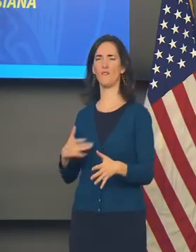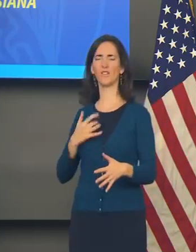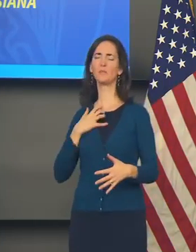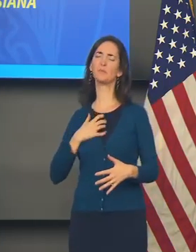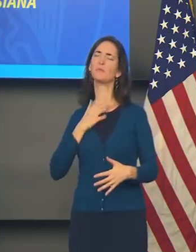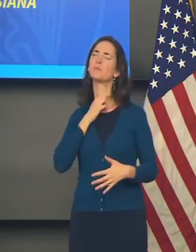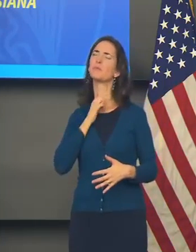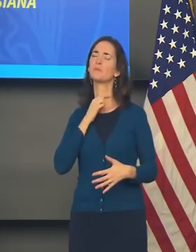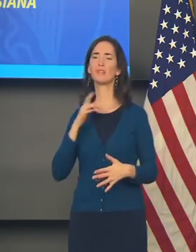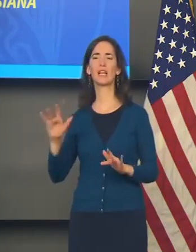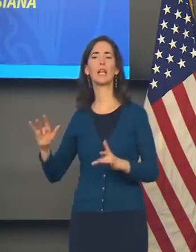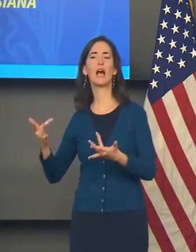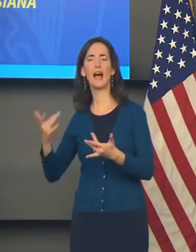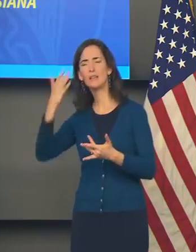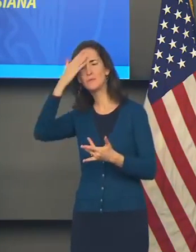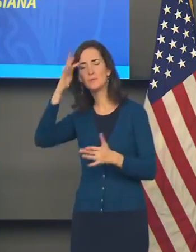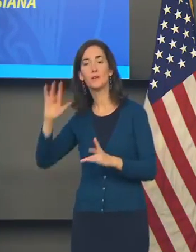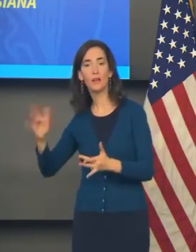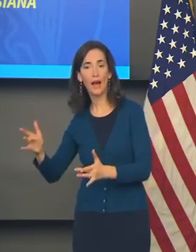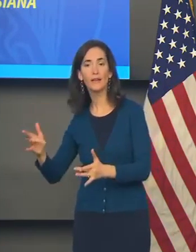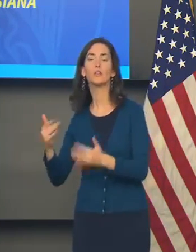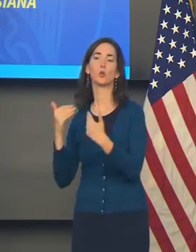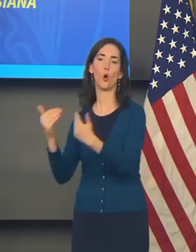can right now, until we get out of this search.